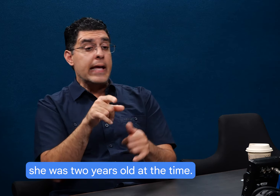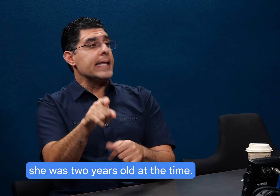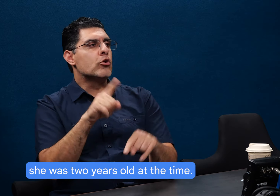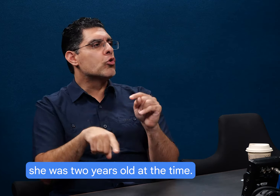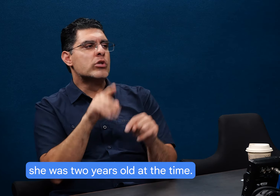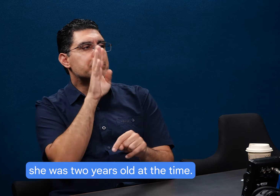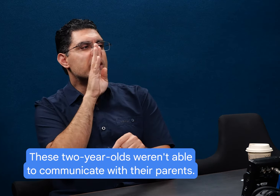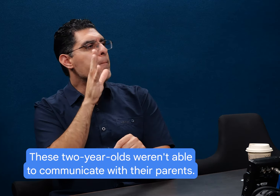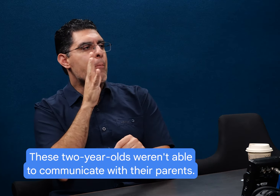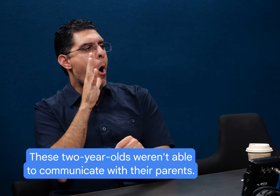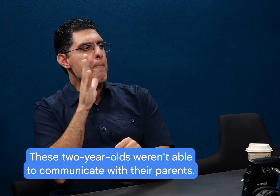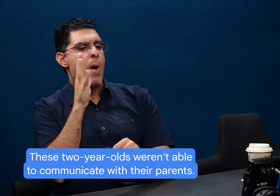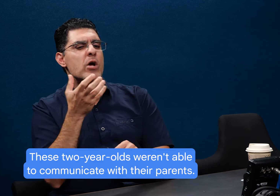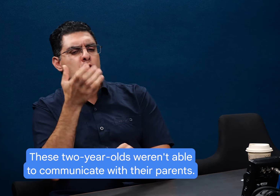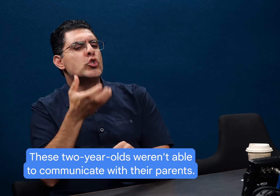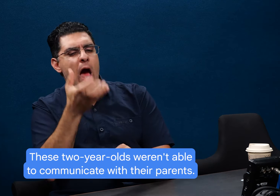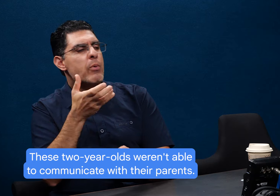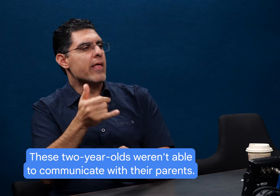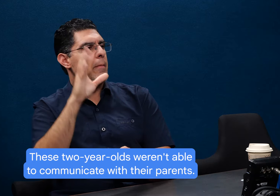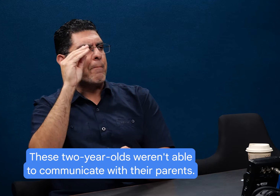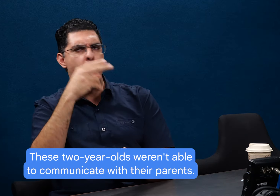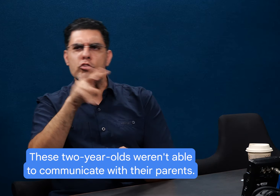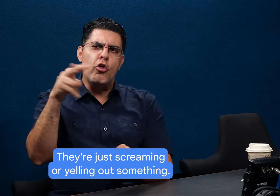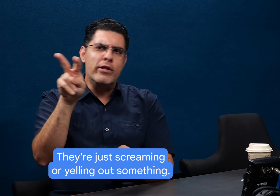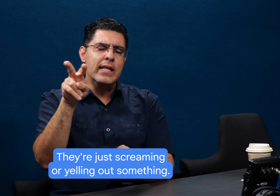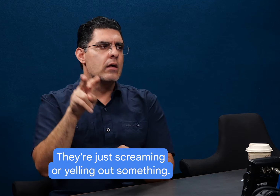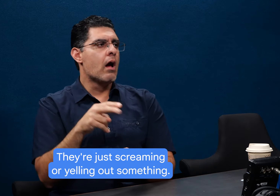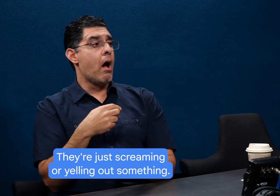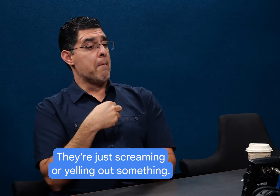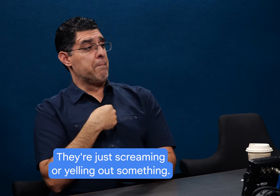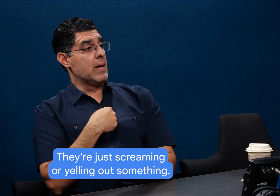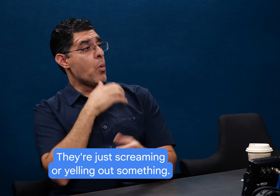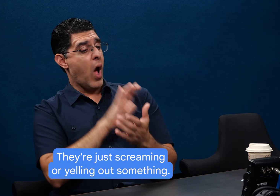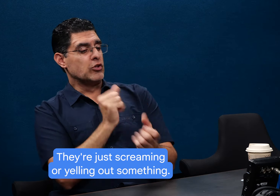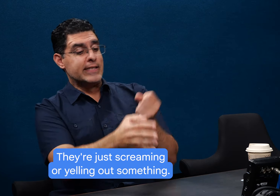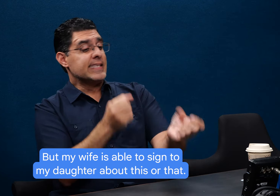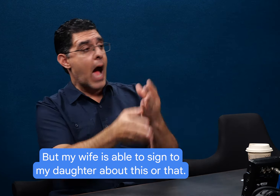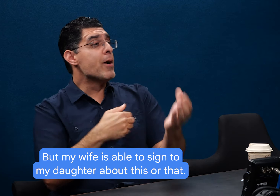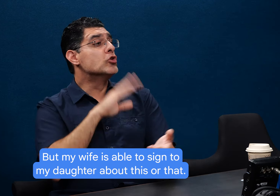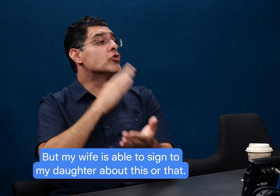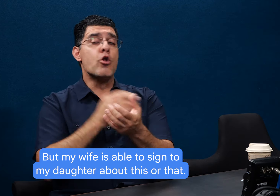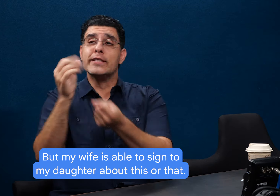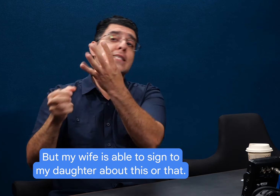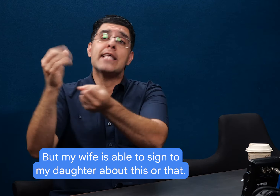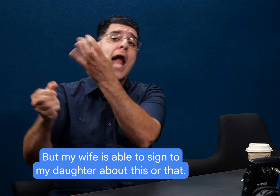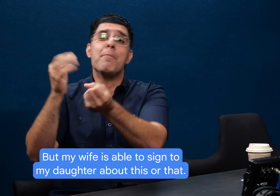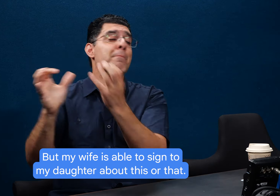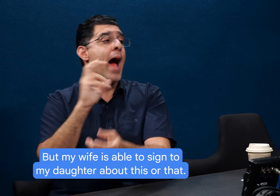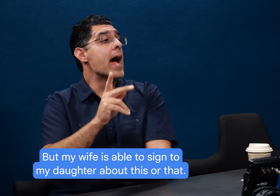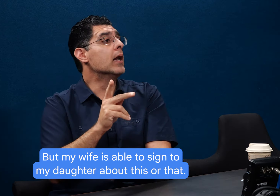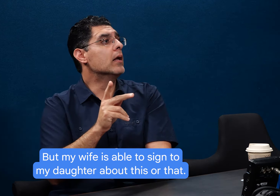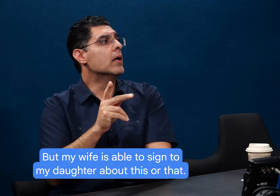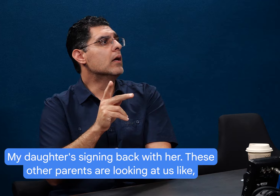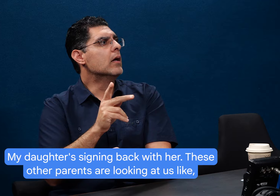was two years old at time. These two-year-olds weren't able to communicate with their parents. They're just screaming or yelling out something. But my wife is able to sign to my daughter